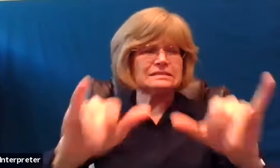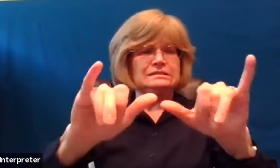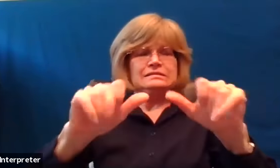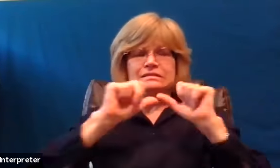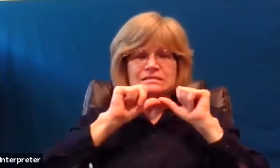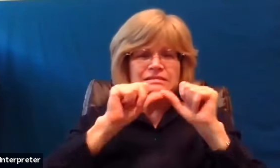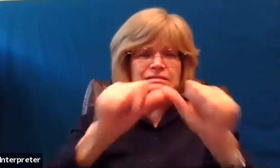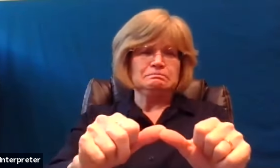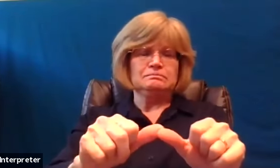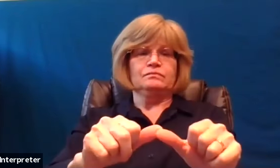always